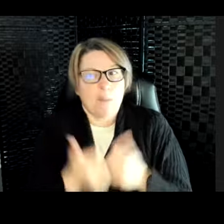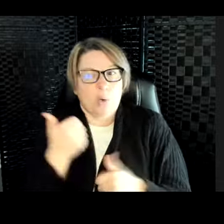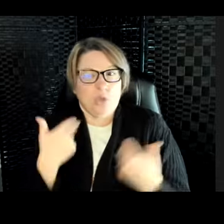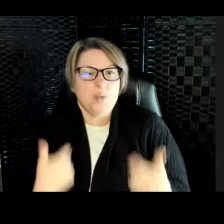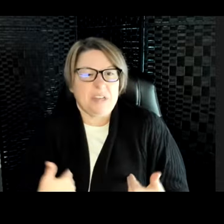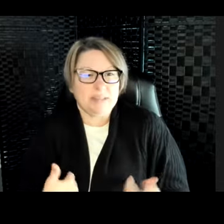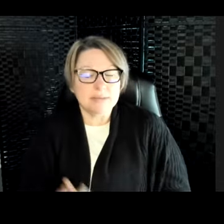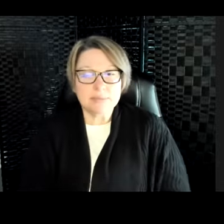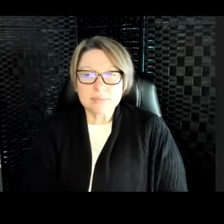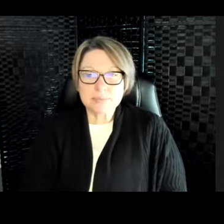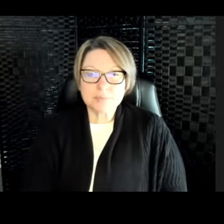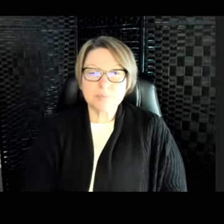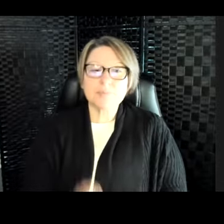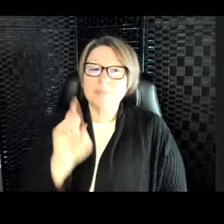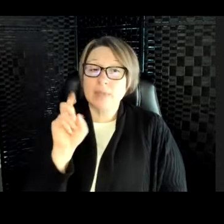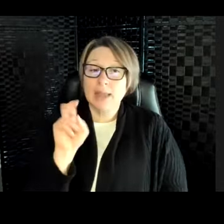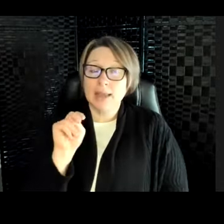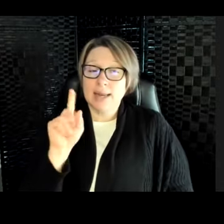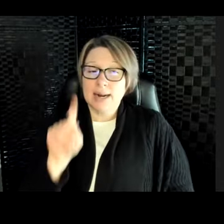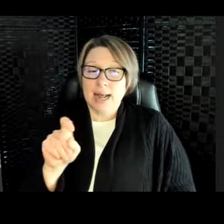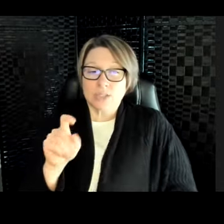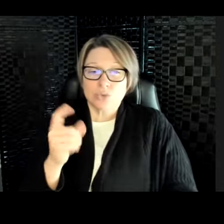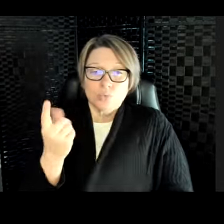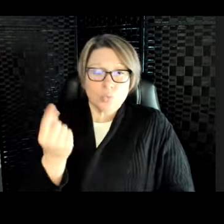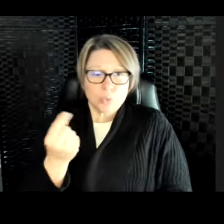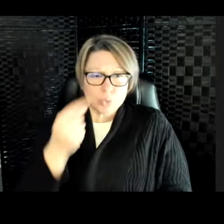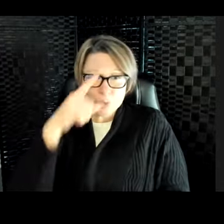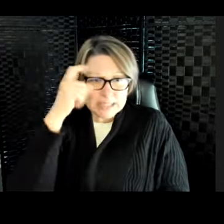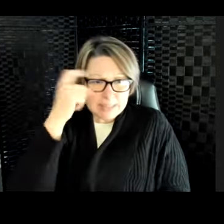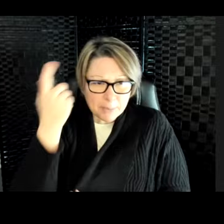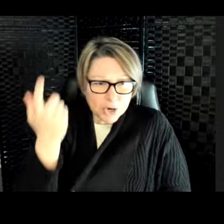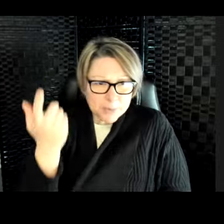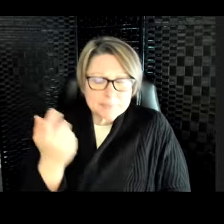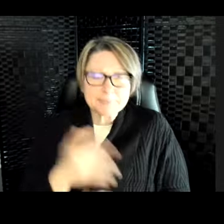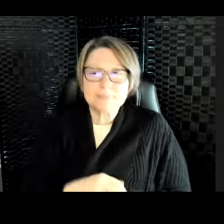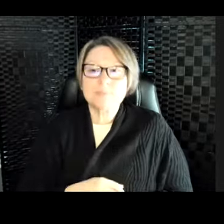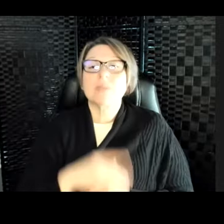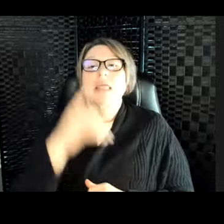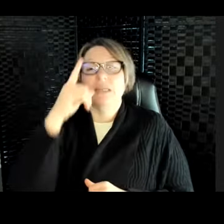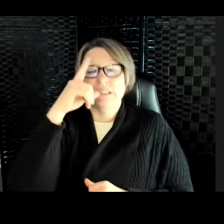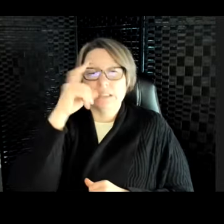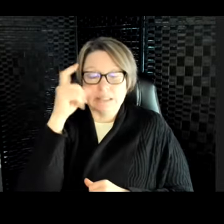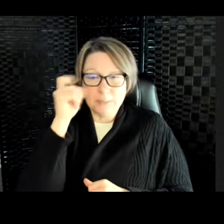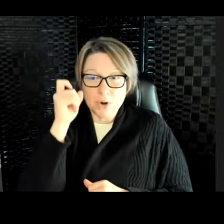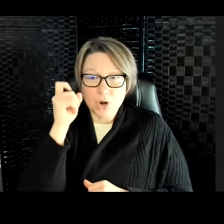Eden asks, what do they do in summer? In summer, we let them play in the pool